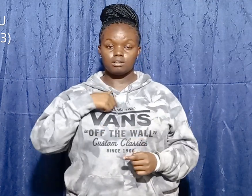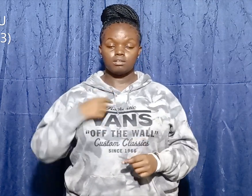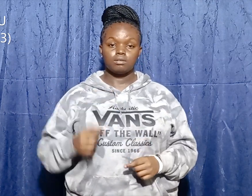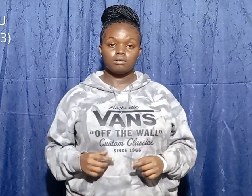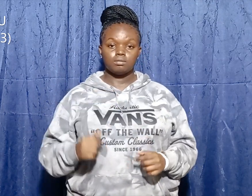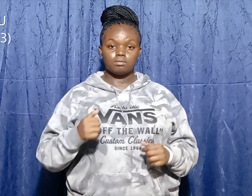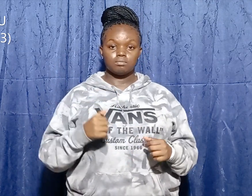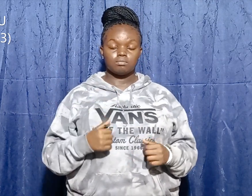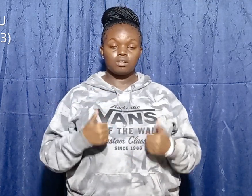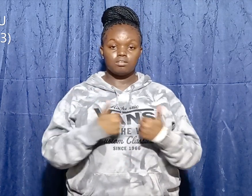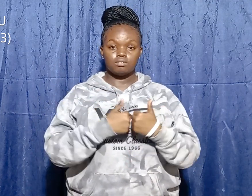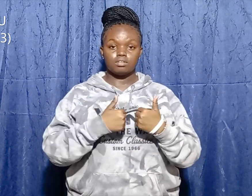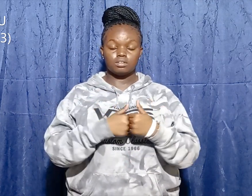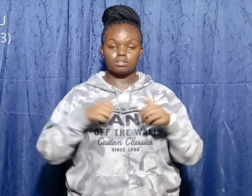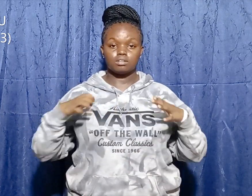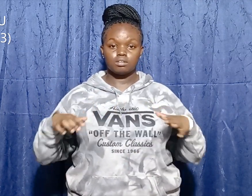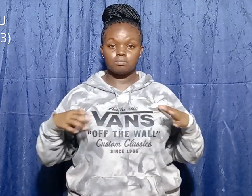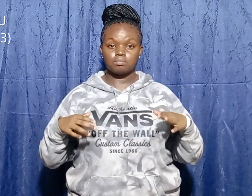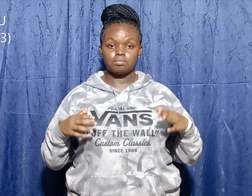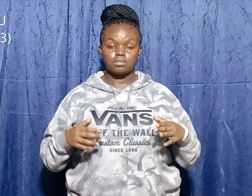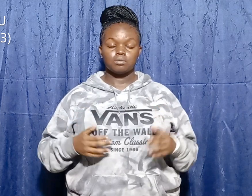will be under your service.